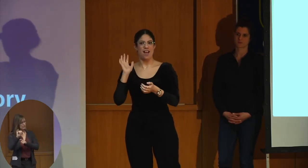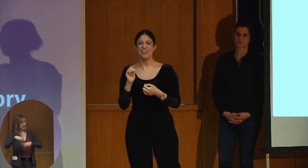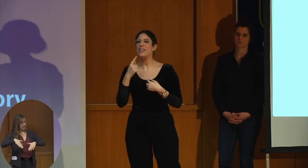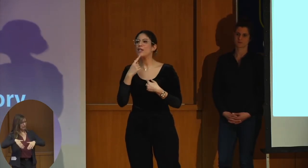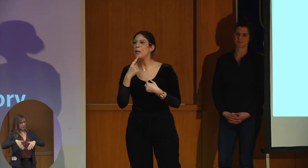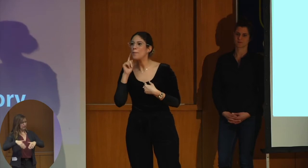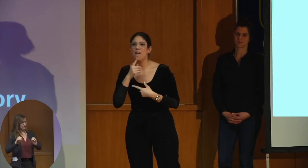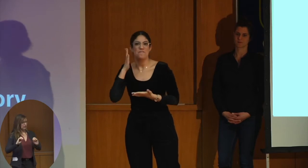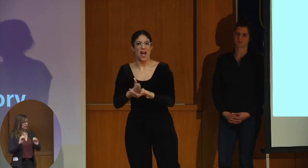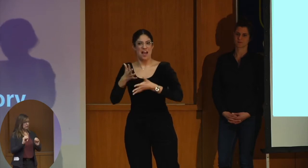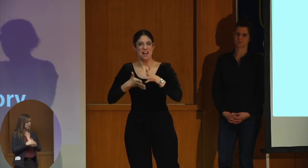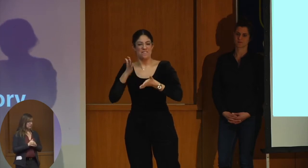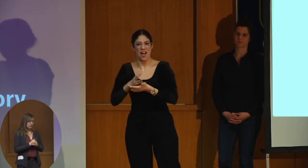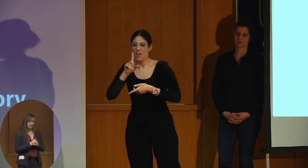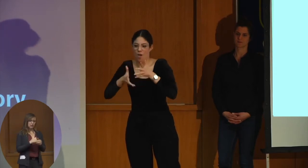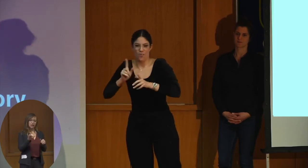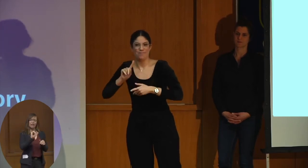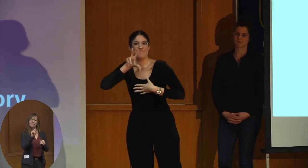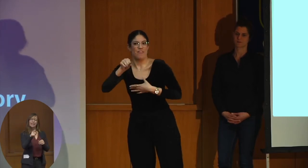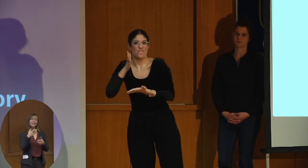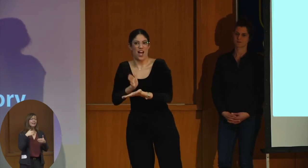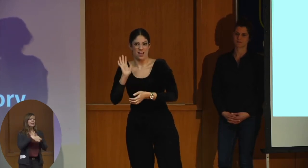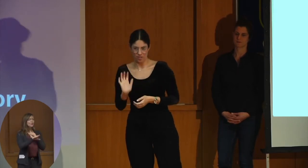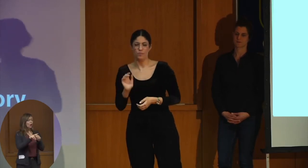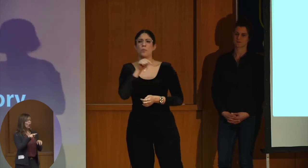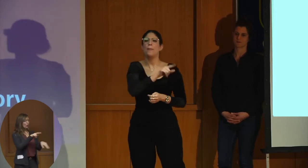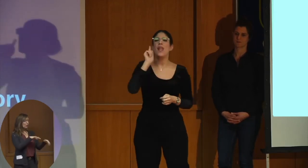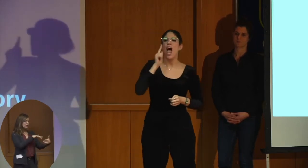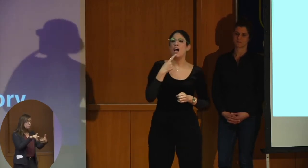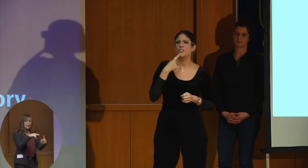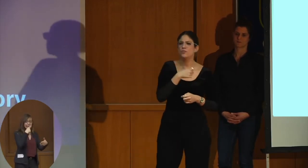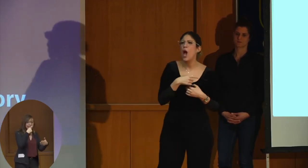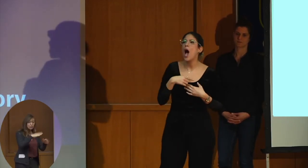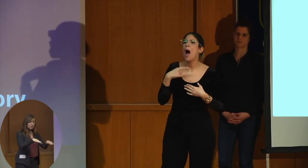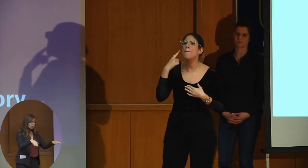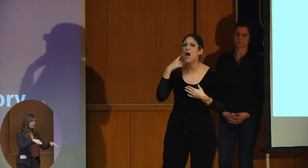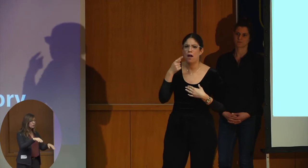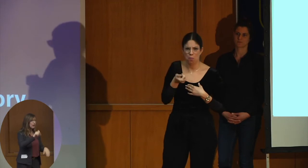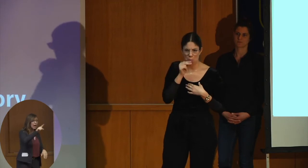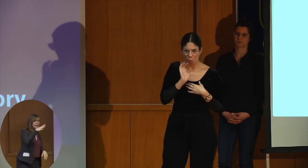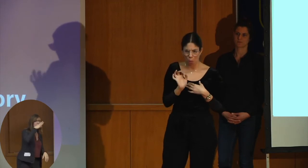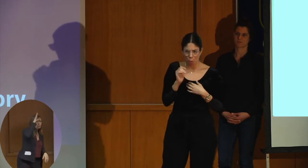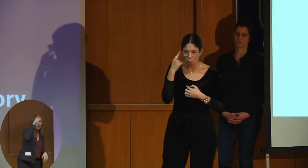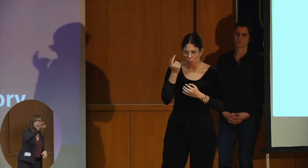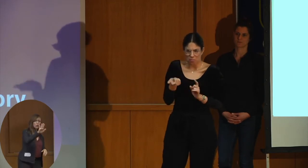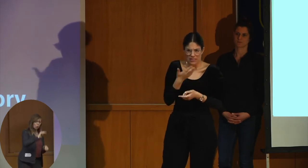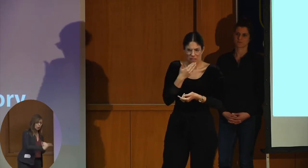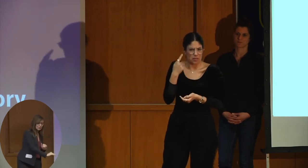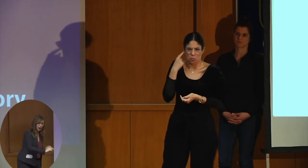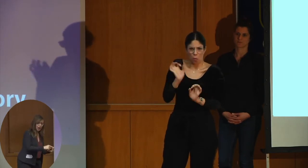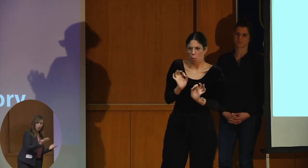It's as if you go and you look at hearing children, you ask the parents, what words are the child producing?